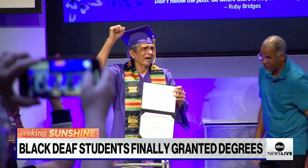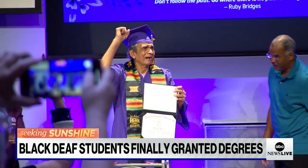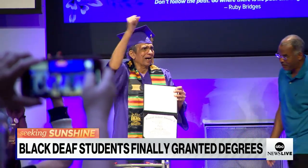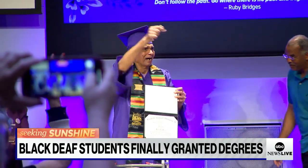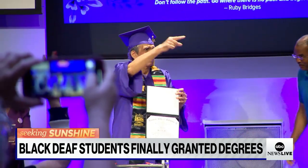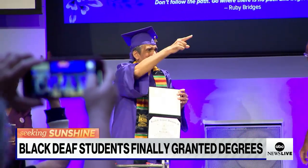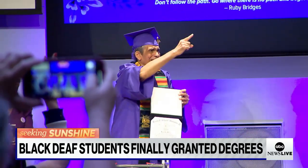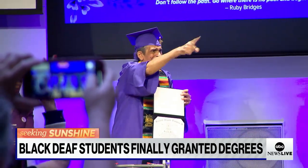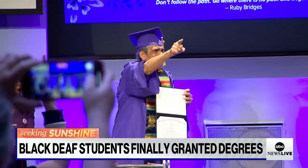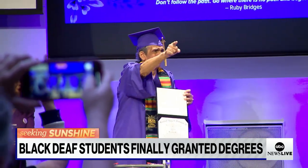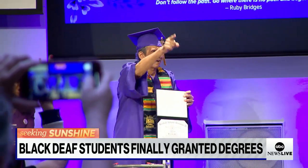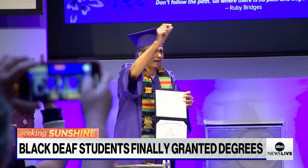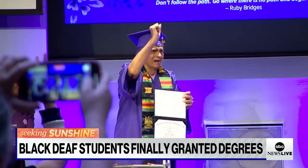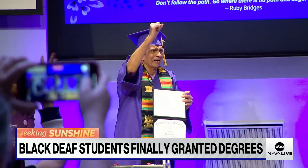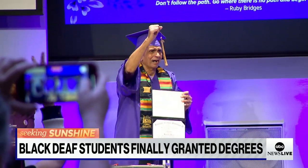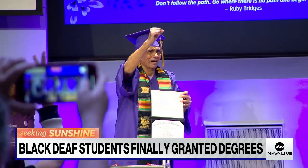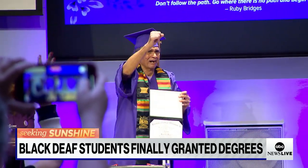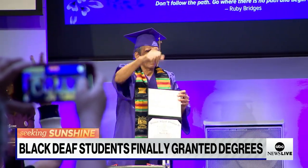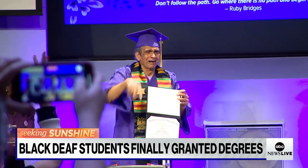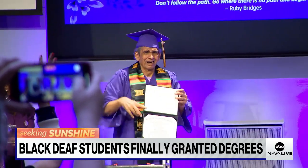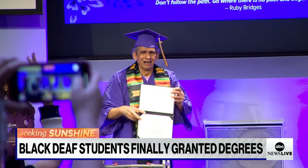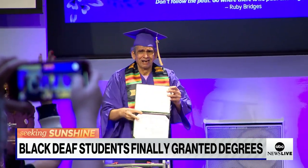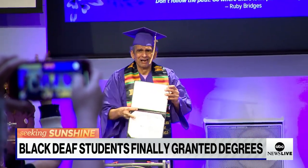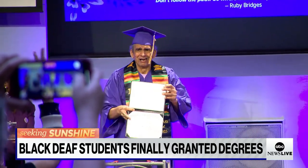finally got the chance to walk across the stage.